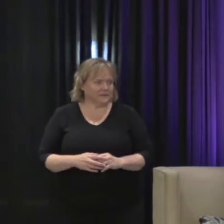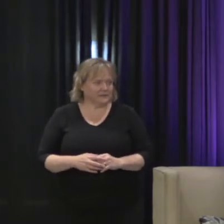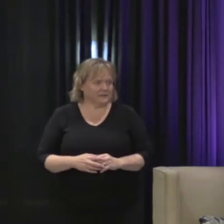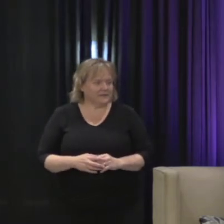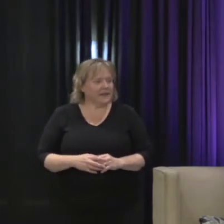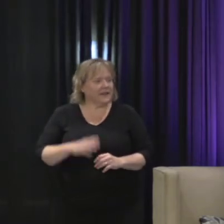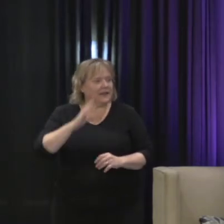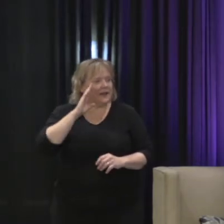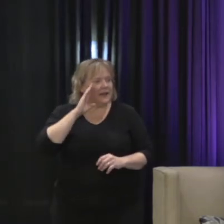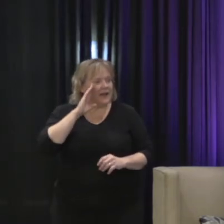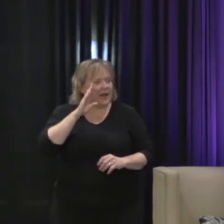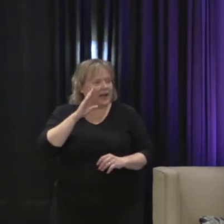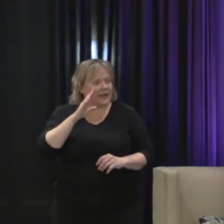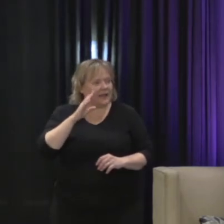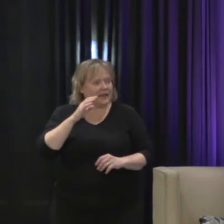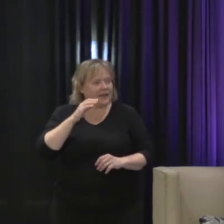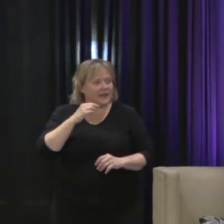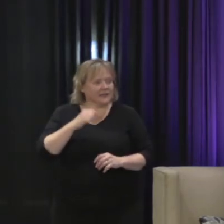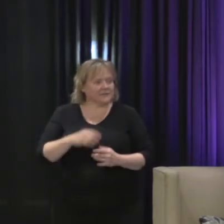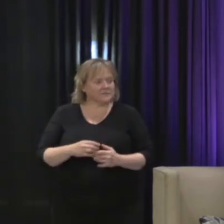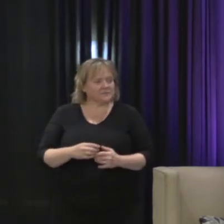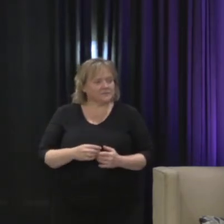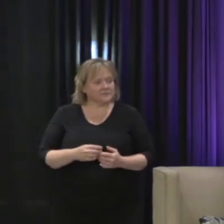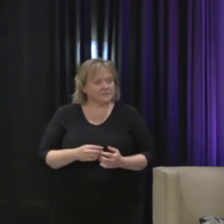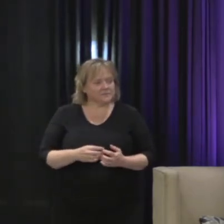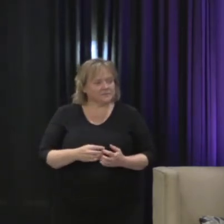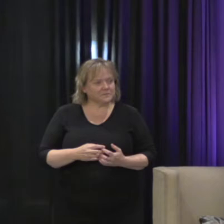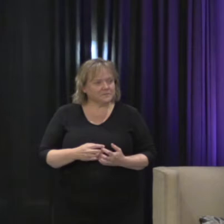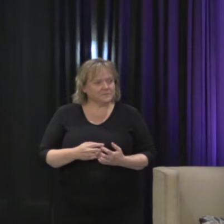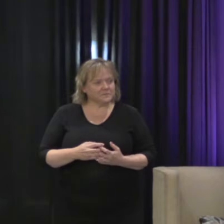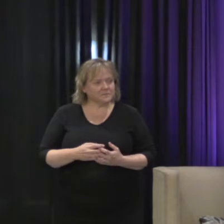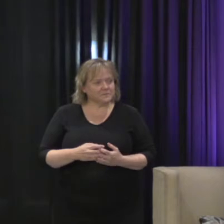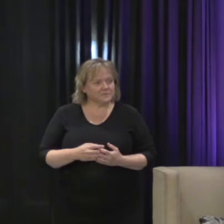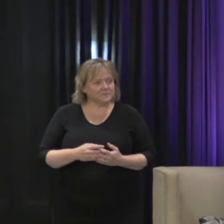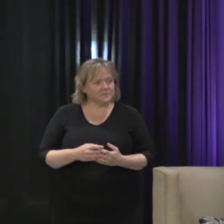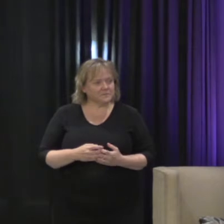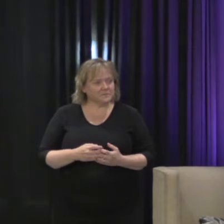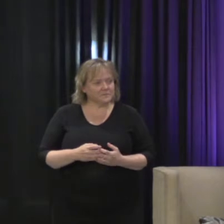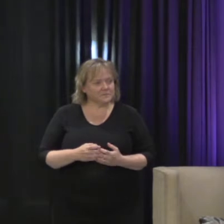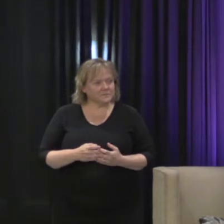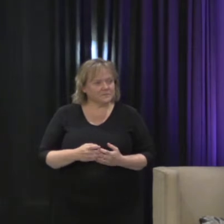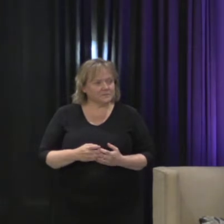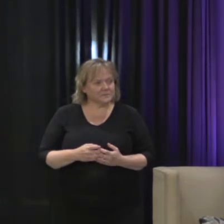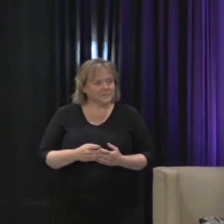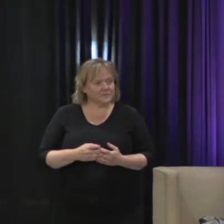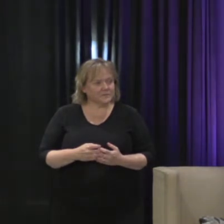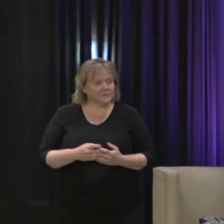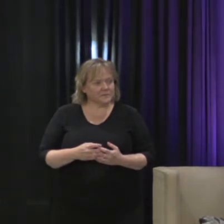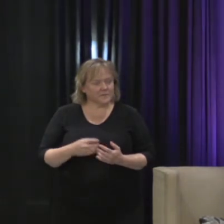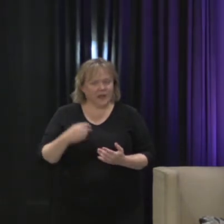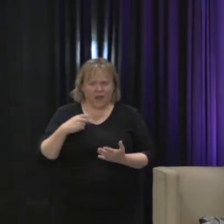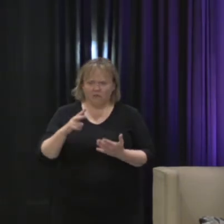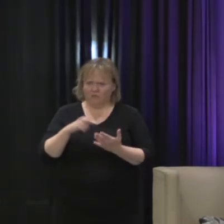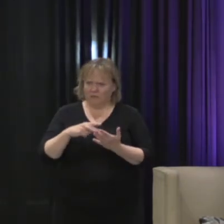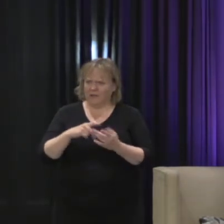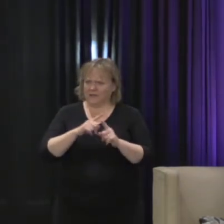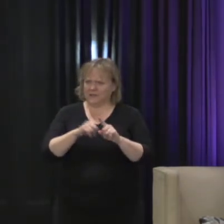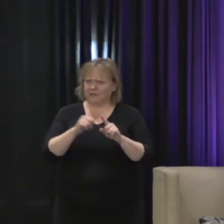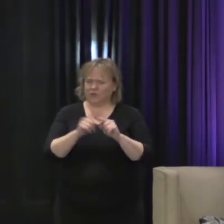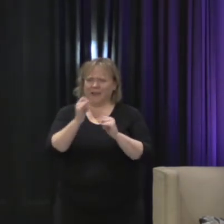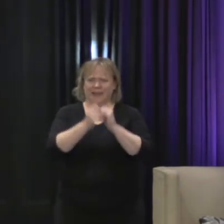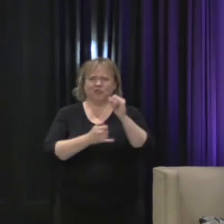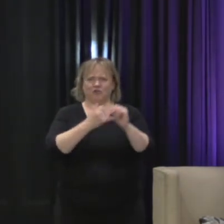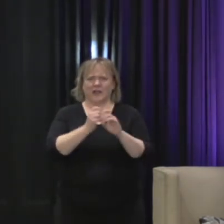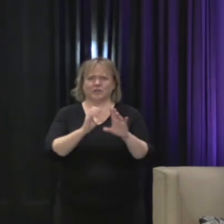Hi. I've read some of the, not just this organization, but other international organizations' decisions on family law. And it's always amazed me how